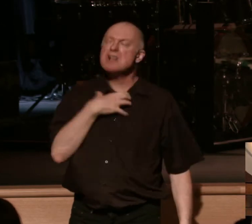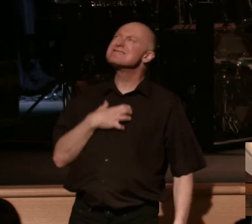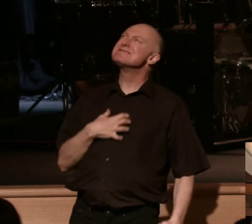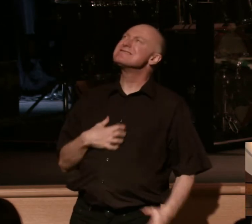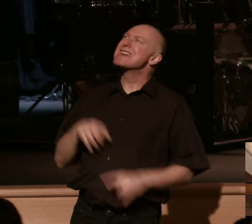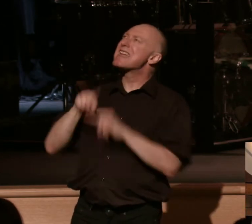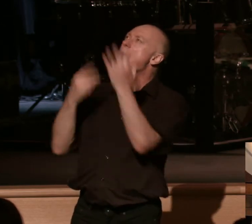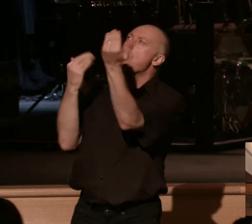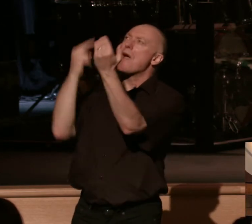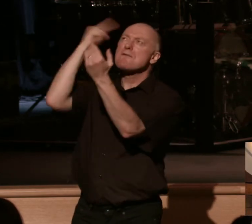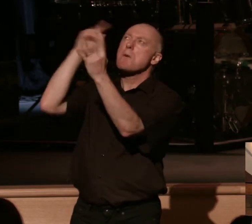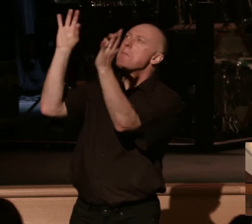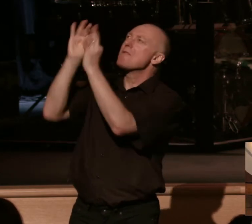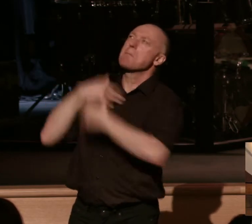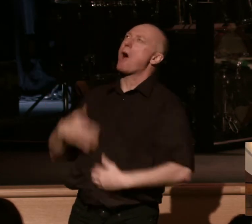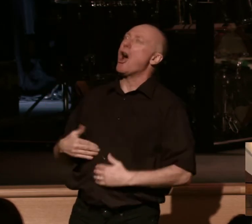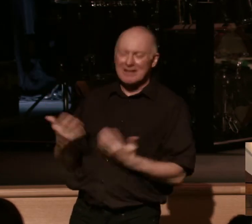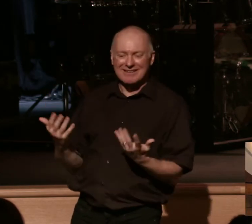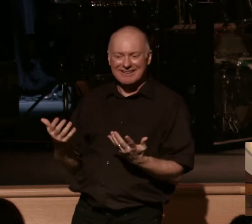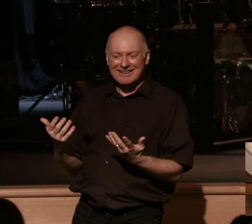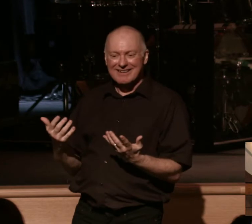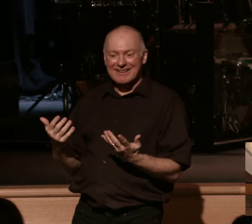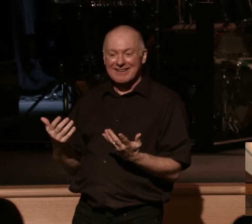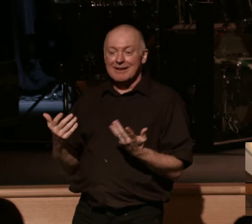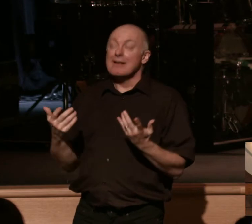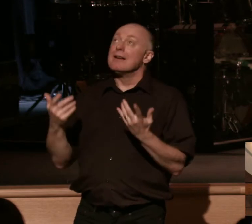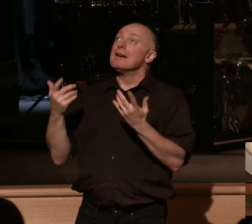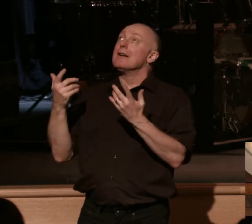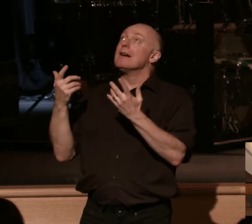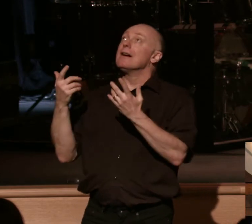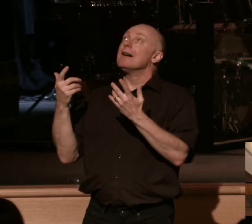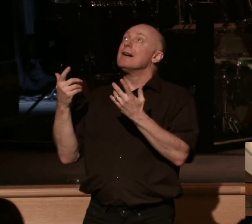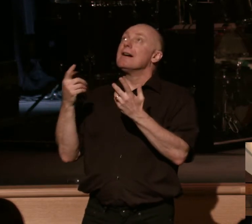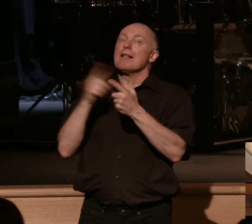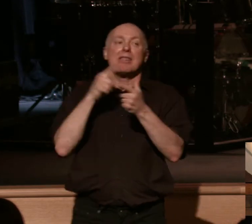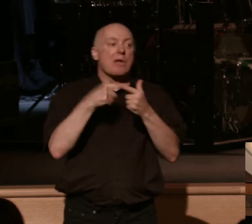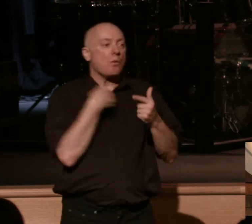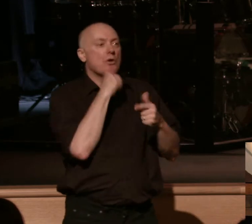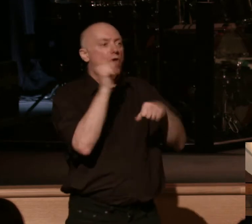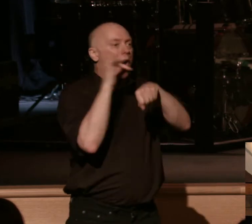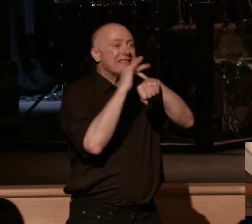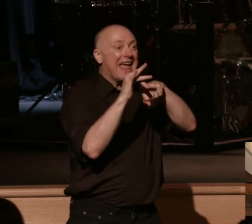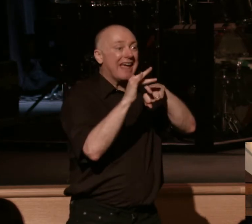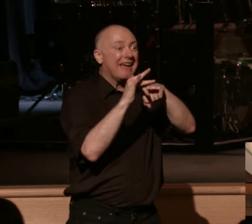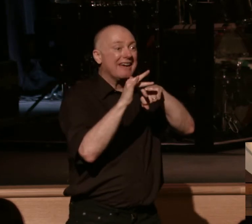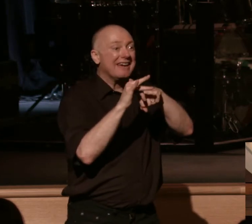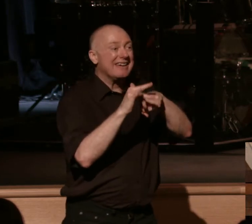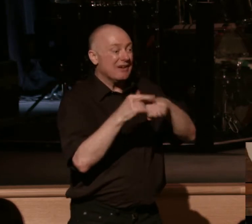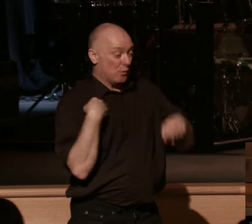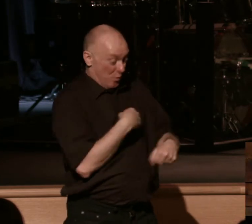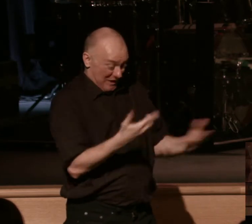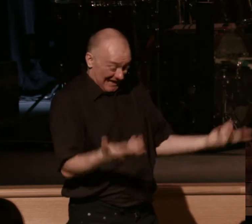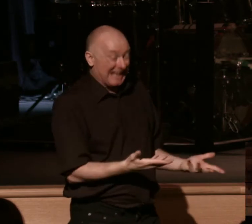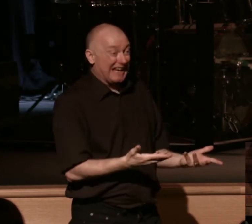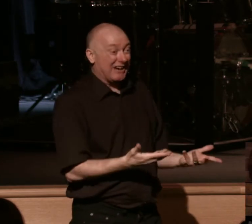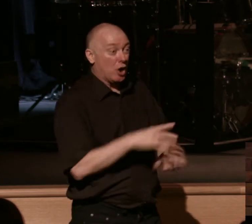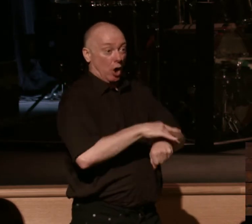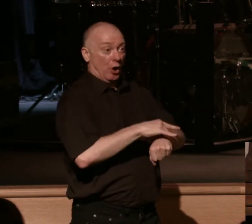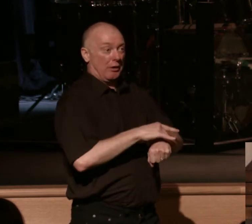dwelling. If indeed by putting it on we may not be found naked, for while we are still in this tent, here it is again, we groan,